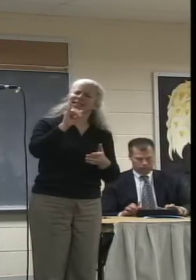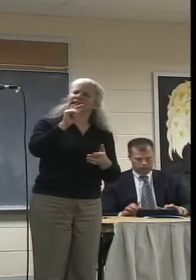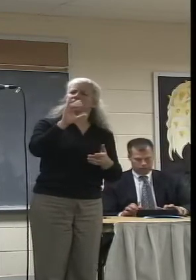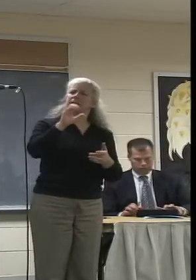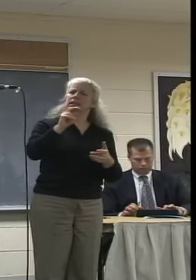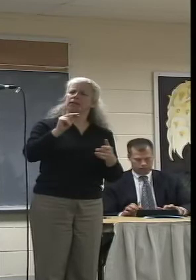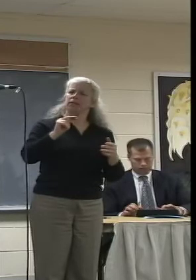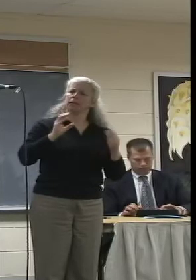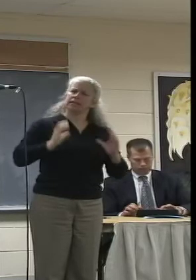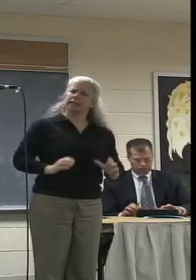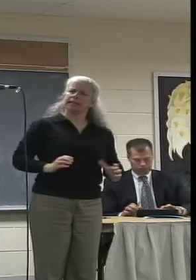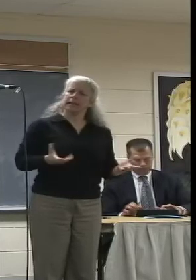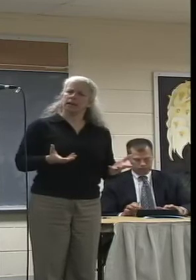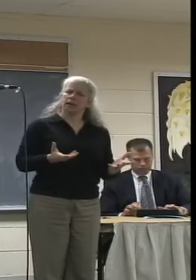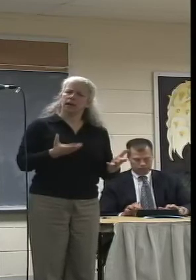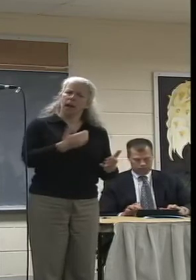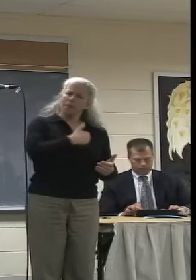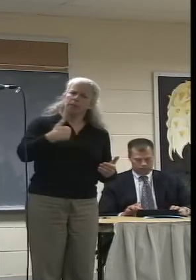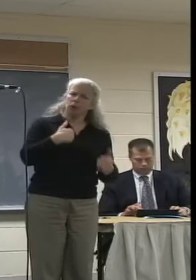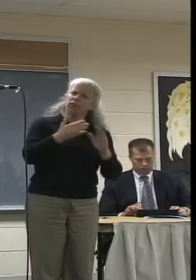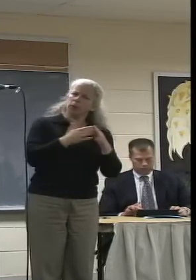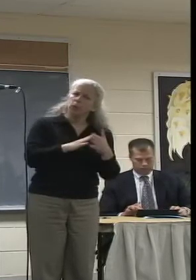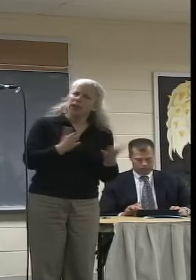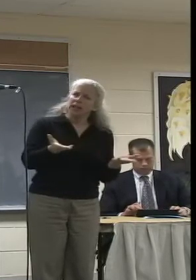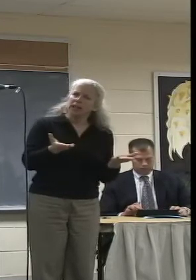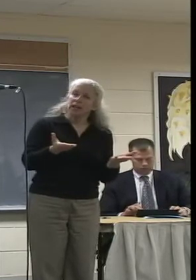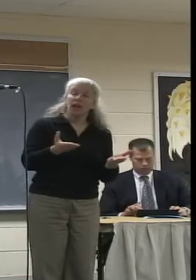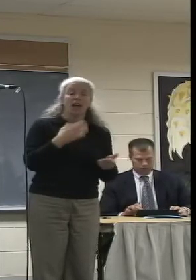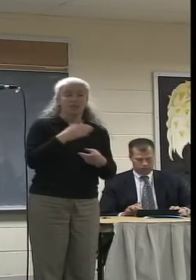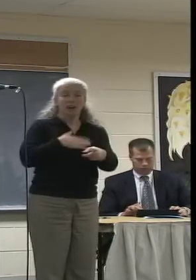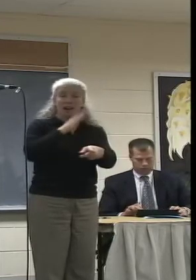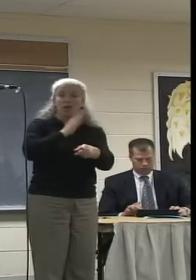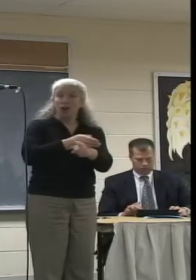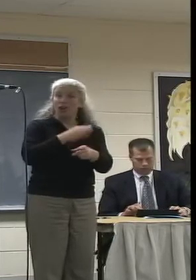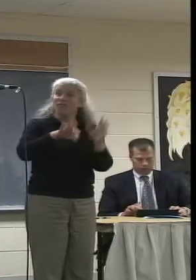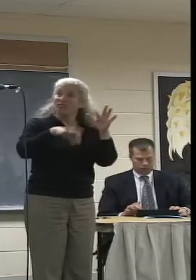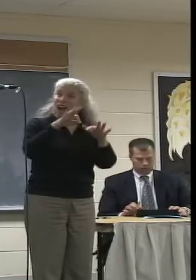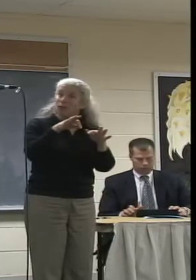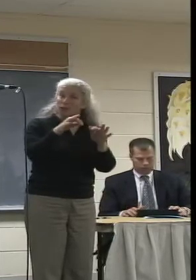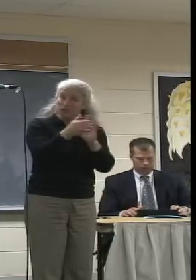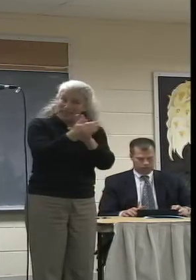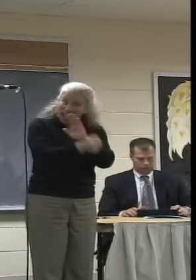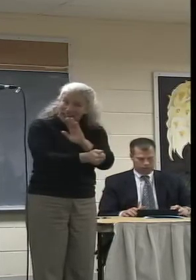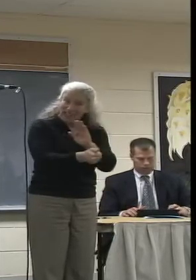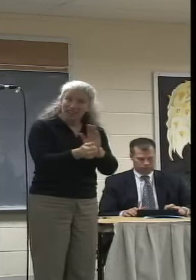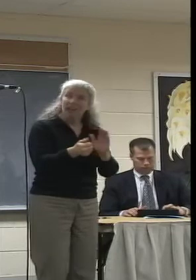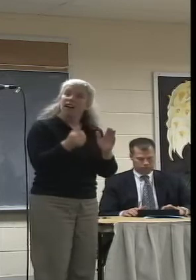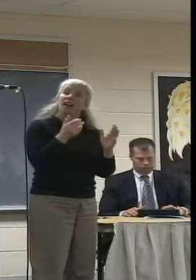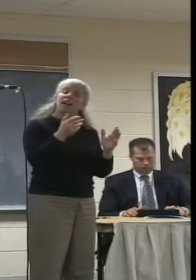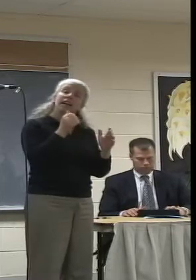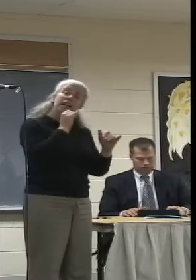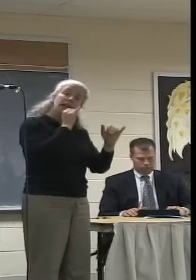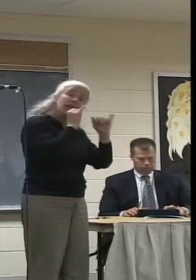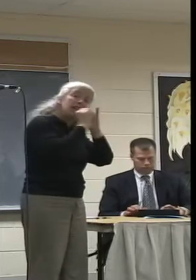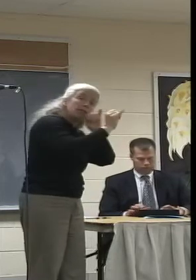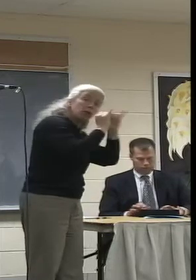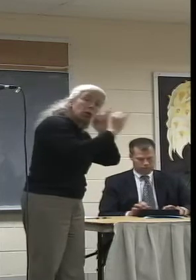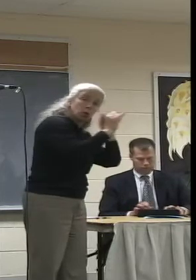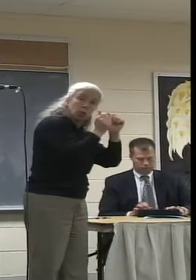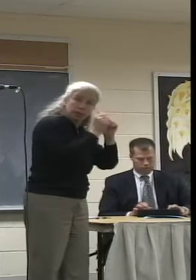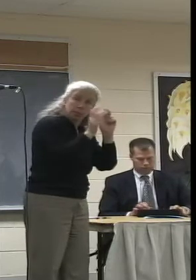And she found she was good at interviewing people and she got such